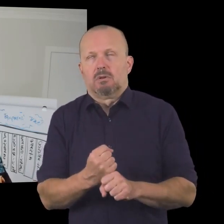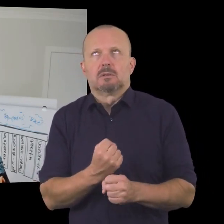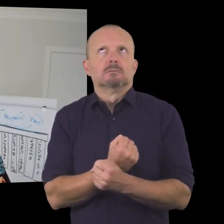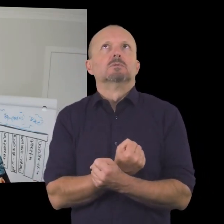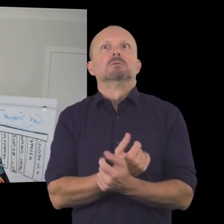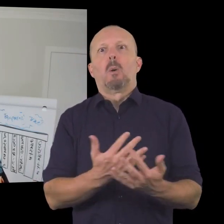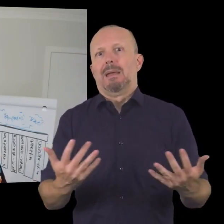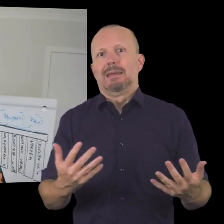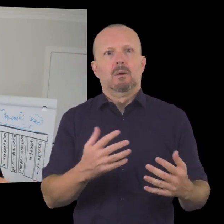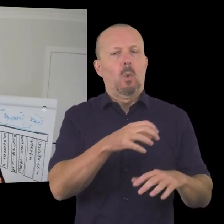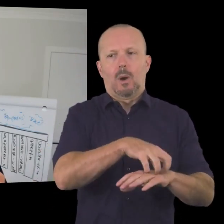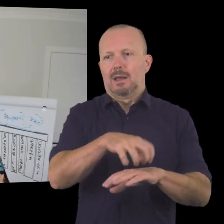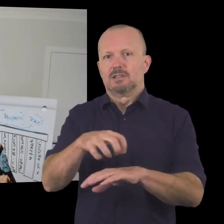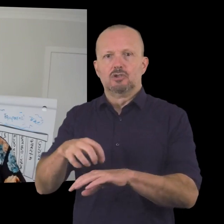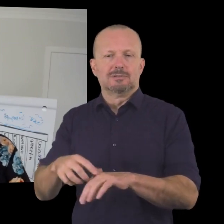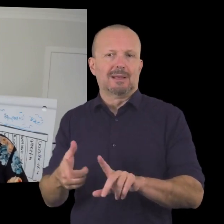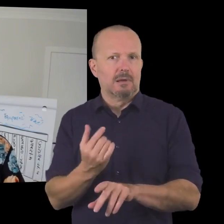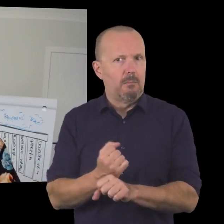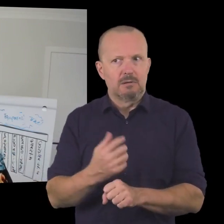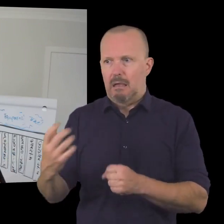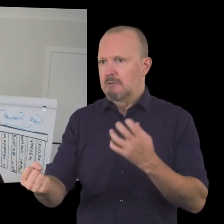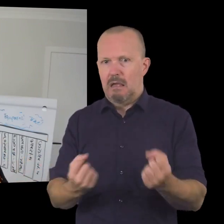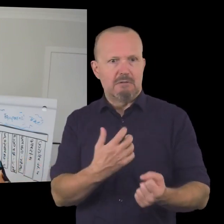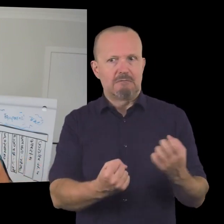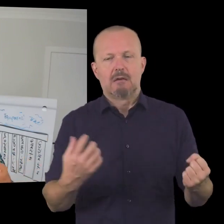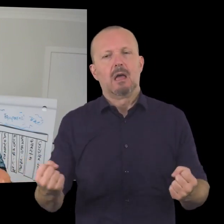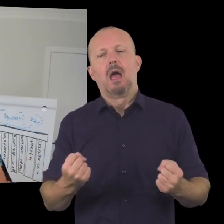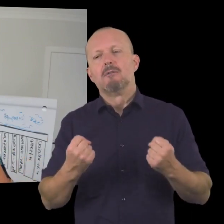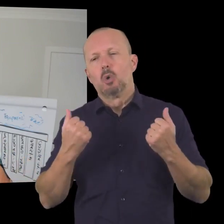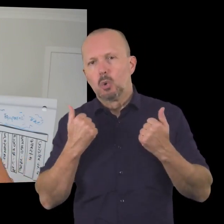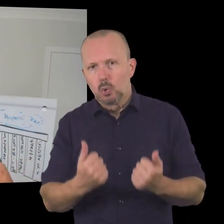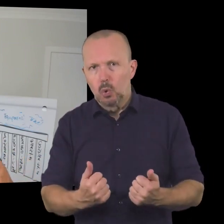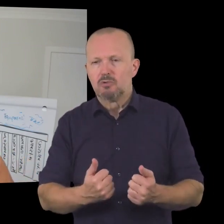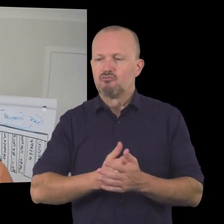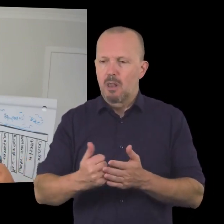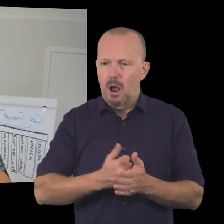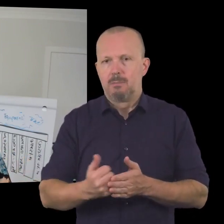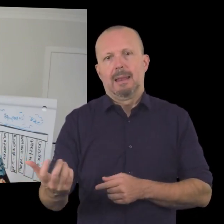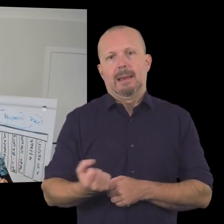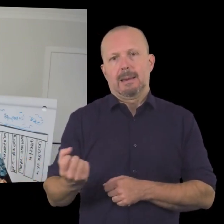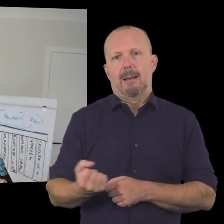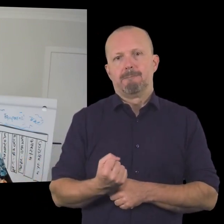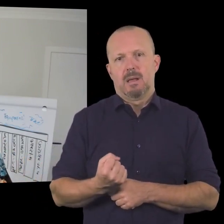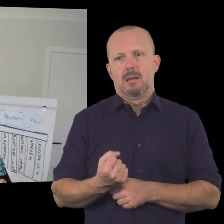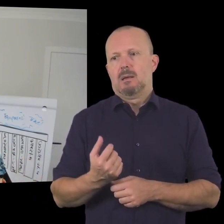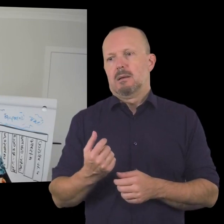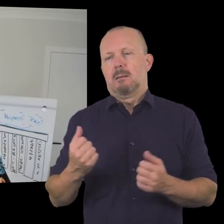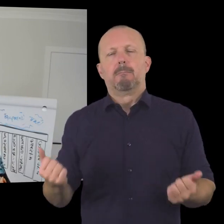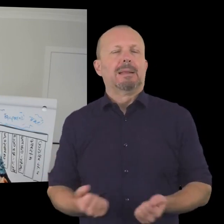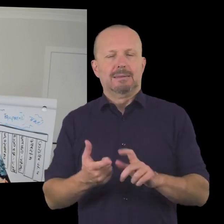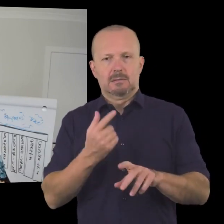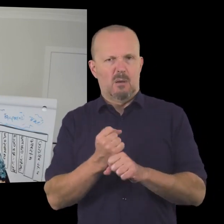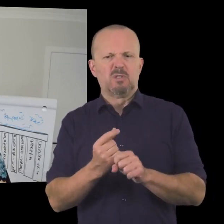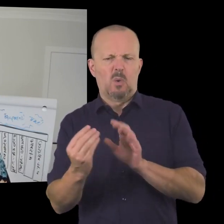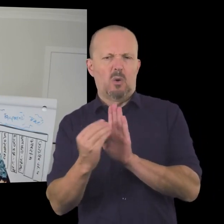heaps of examples there's so many examples of organizations who are uh have really strong income streams through uh earned income